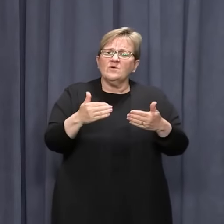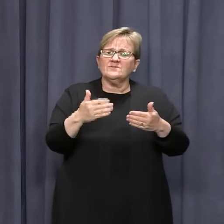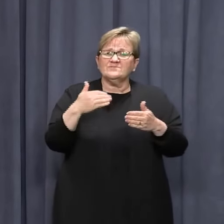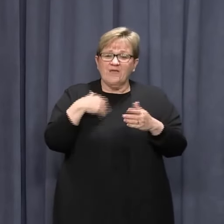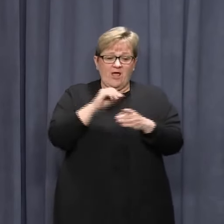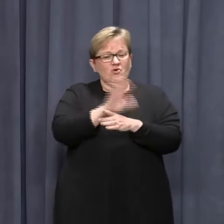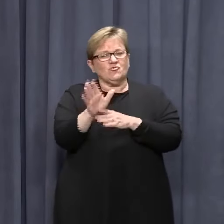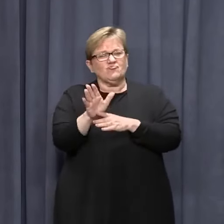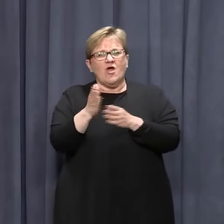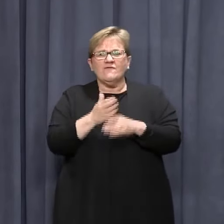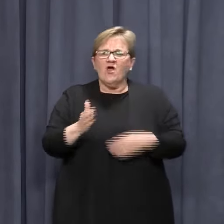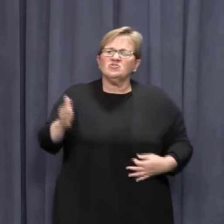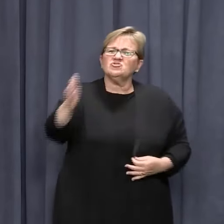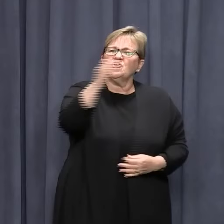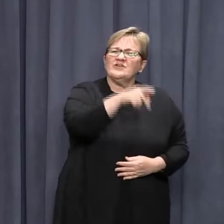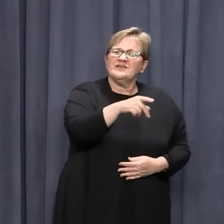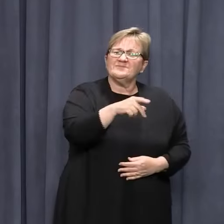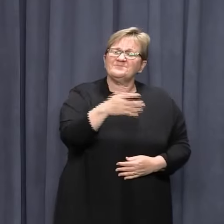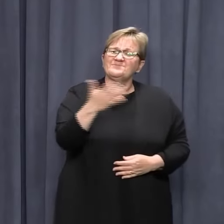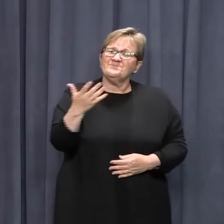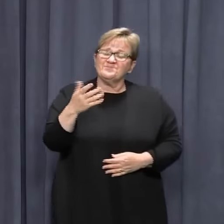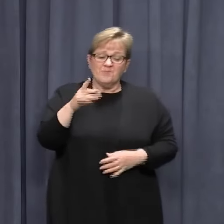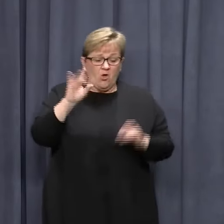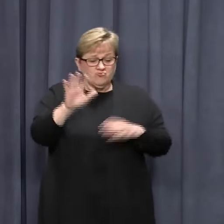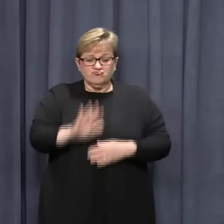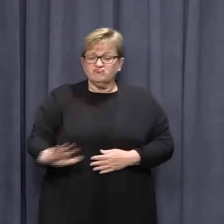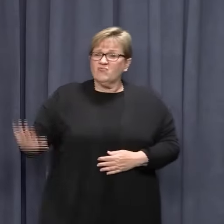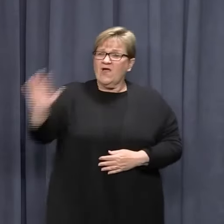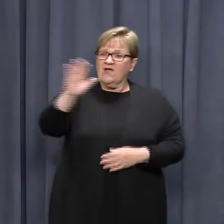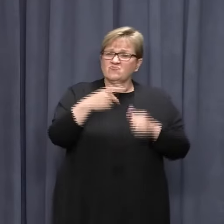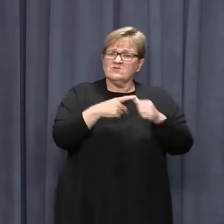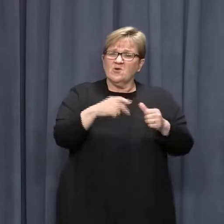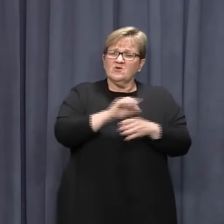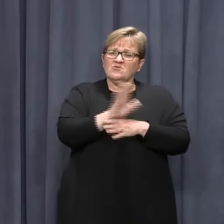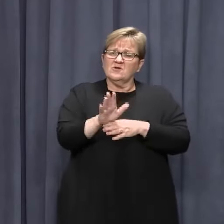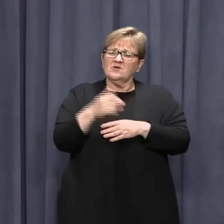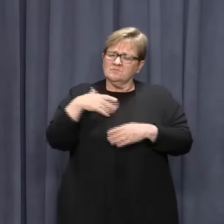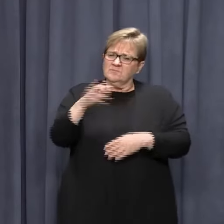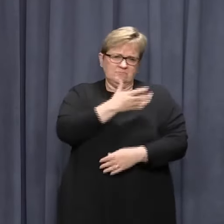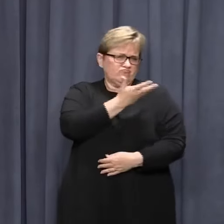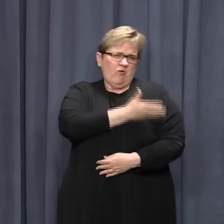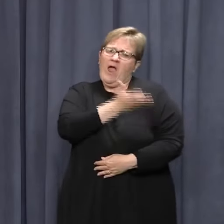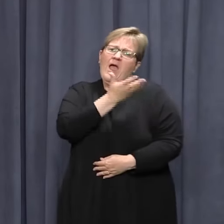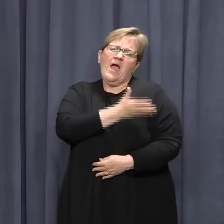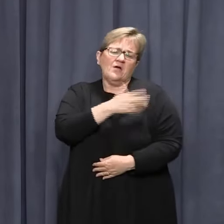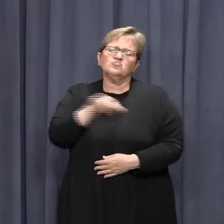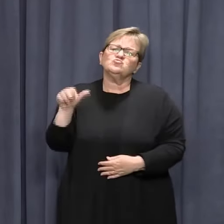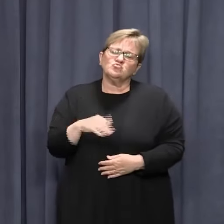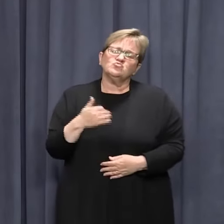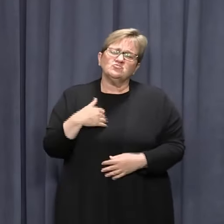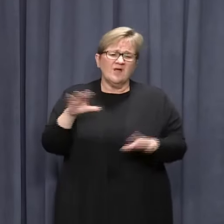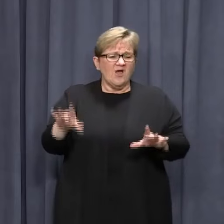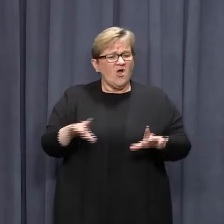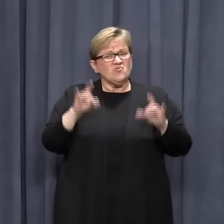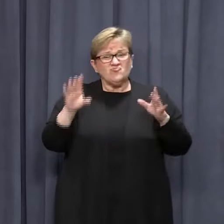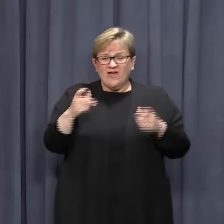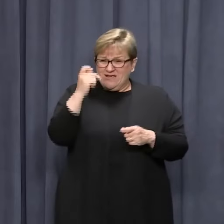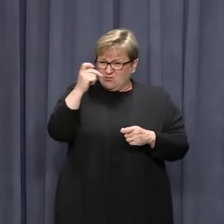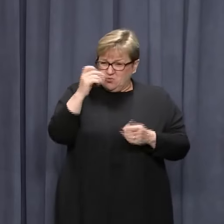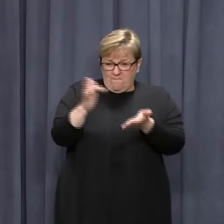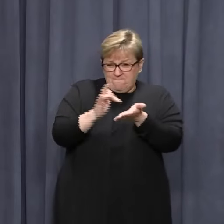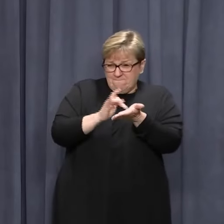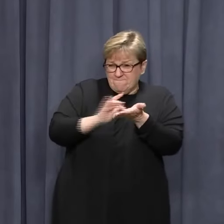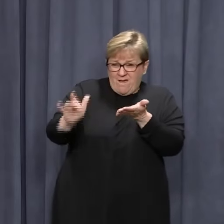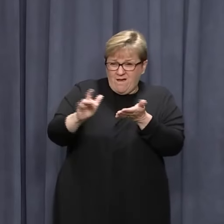COVID journey. The response to COVID across the country has been something we should all take pride in. Australia is very close to eliminating